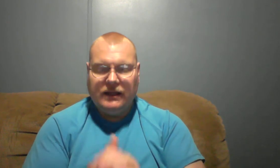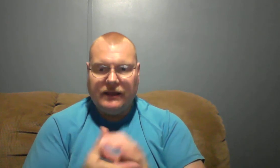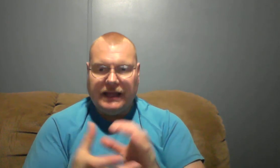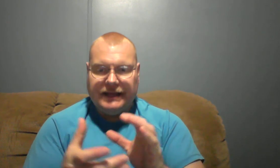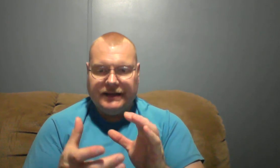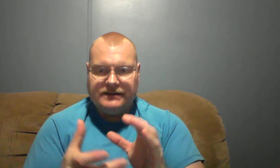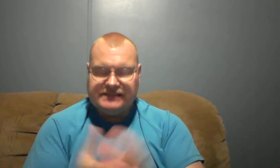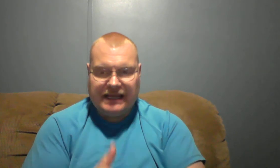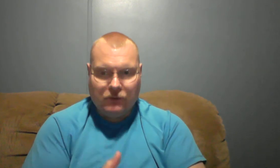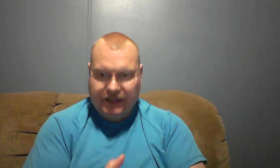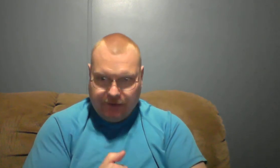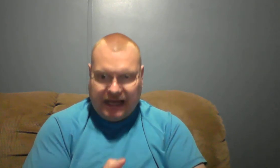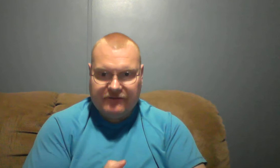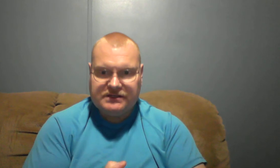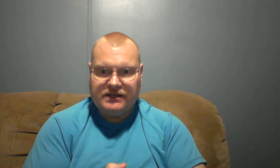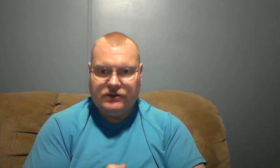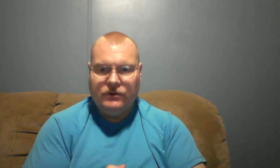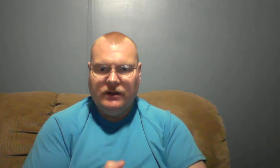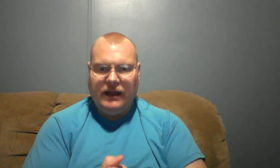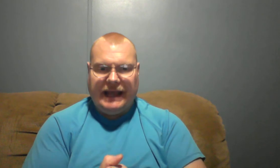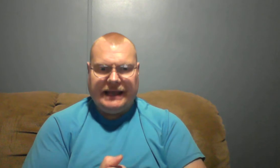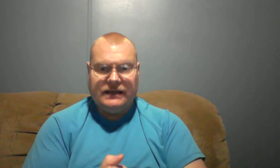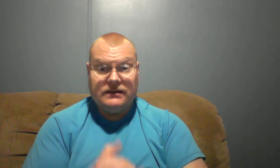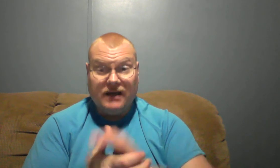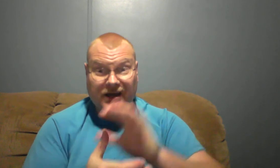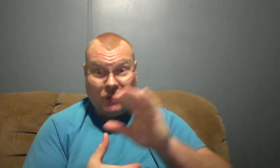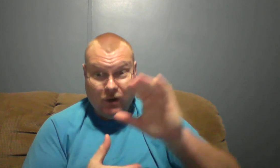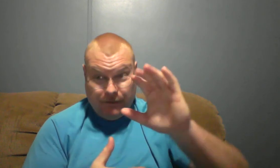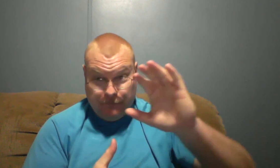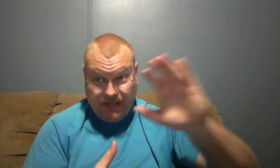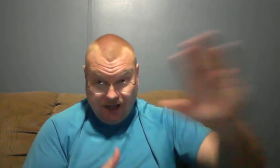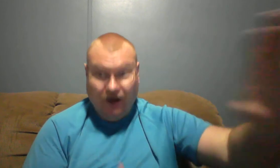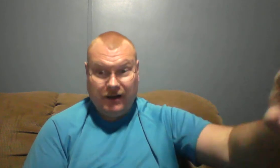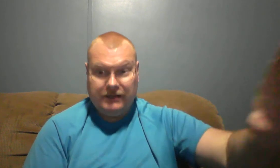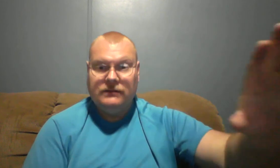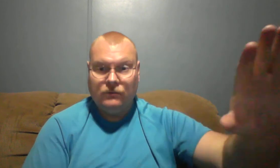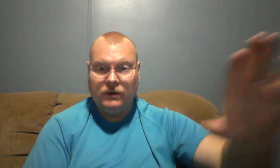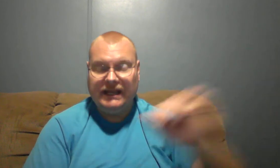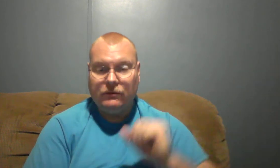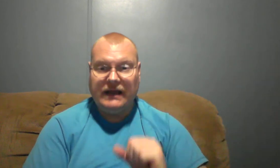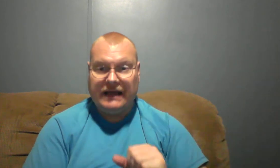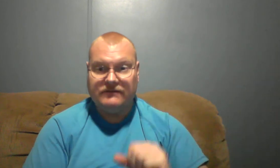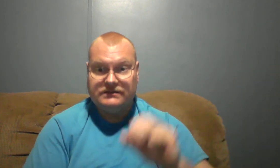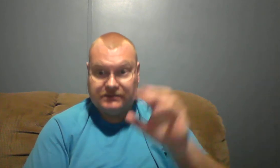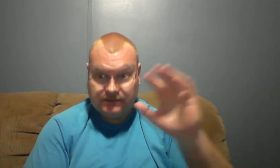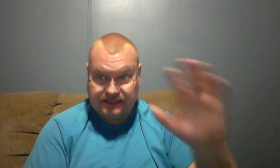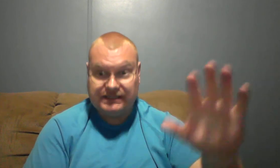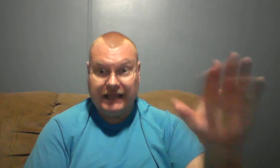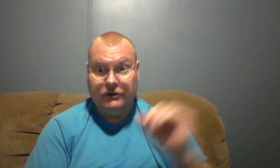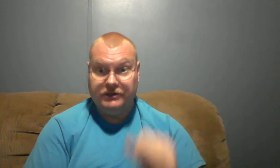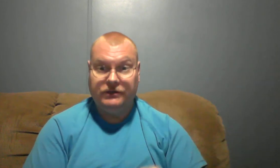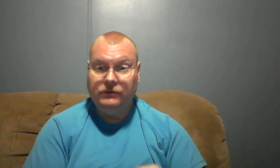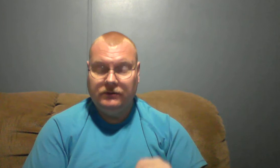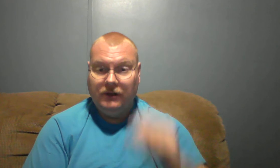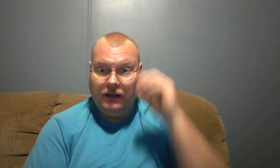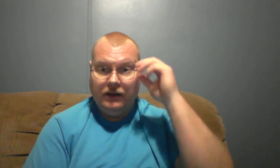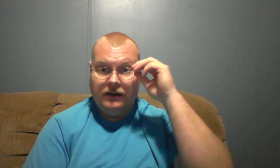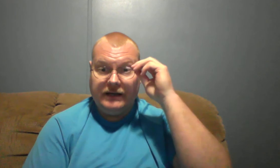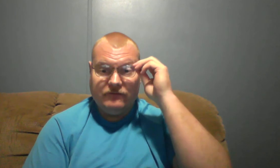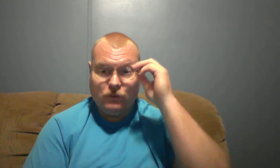and say what he would have us to do and not go beyond what he would have us to say or do never want to